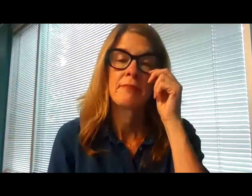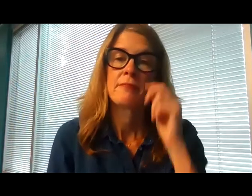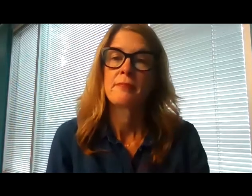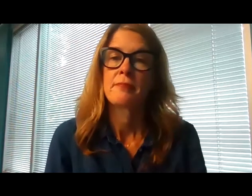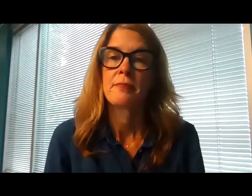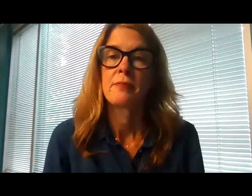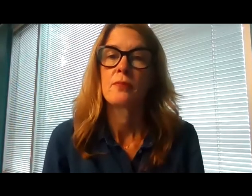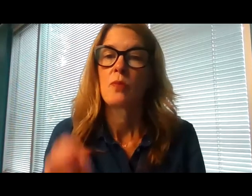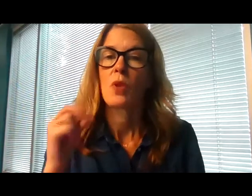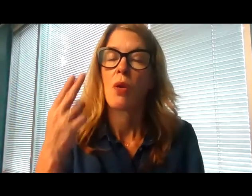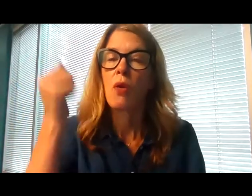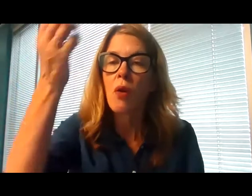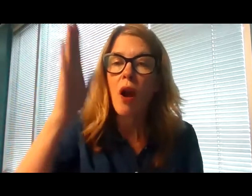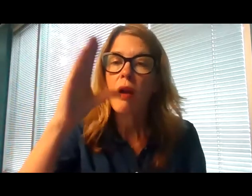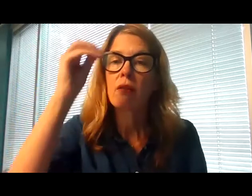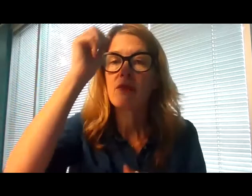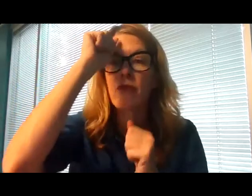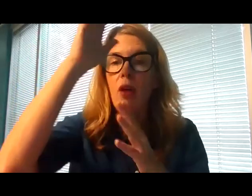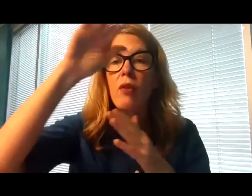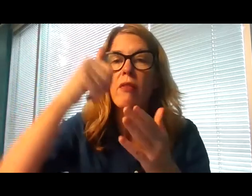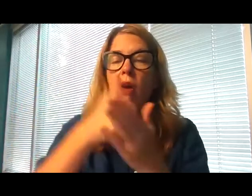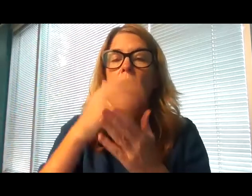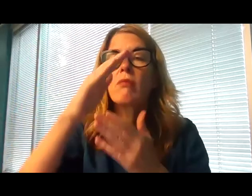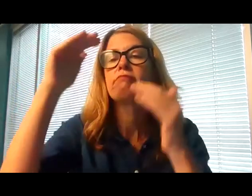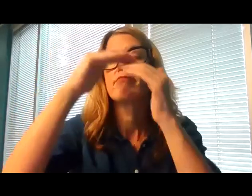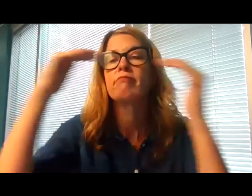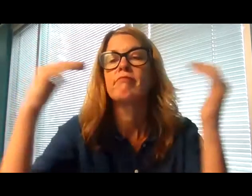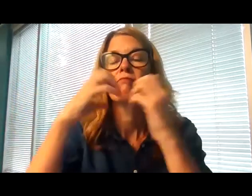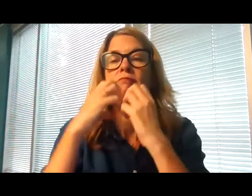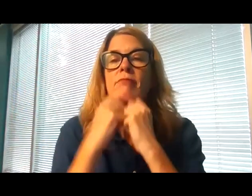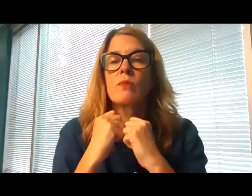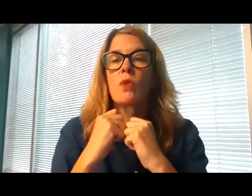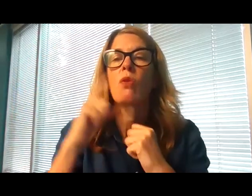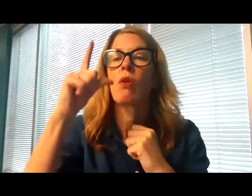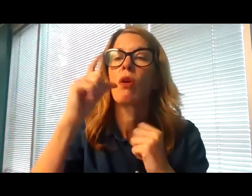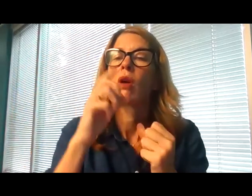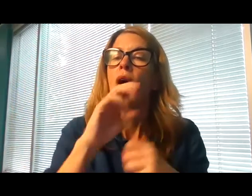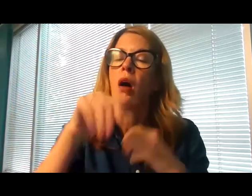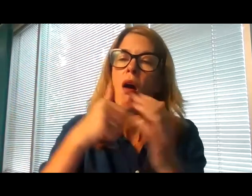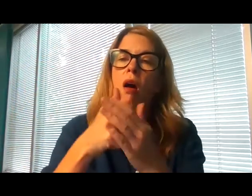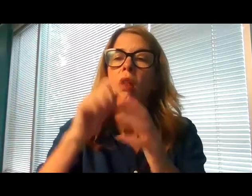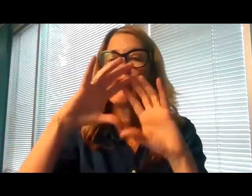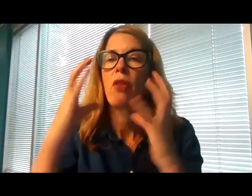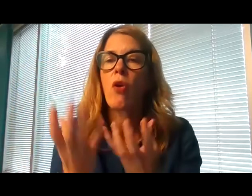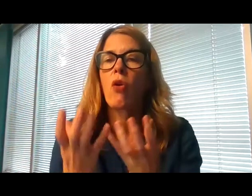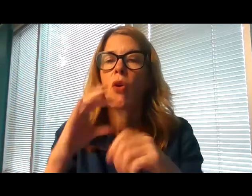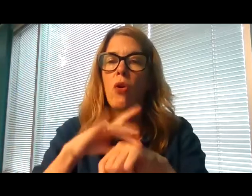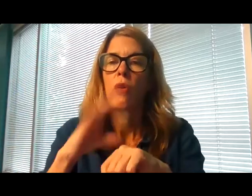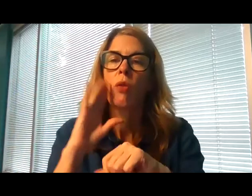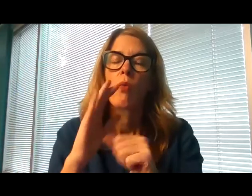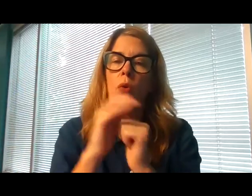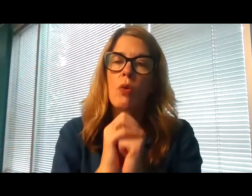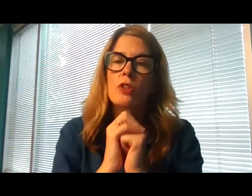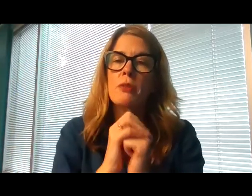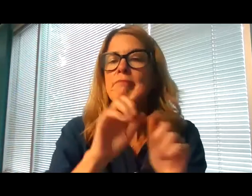O God and Father of all, whom the whole heavens adore, let the whole earth also worship you, all